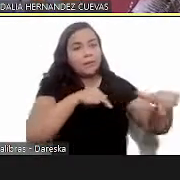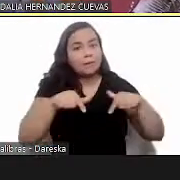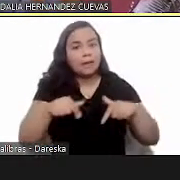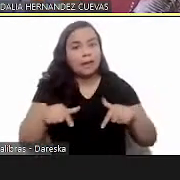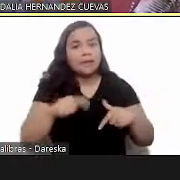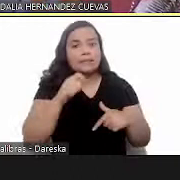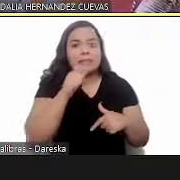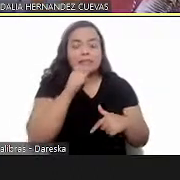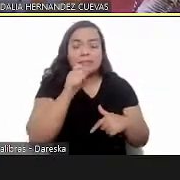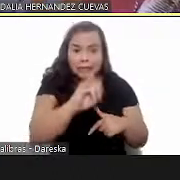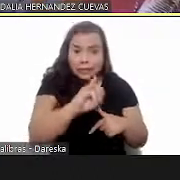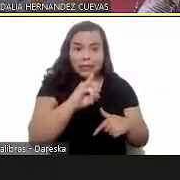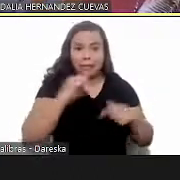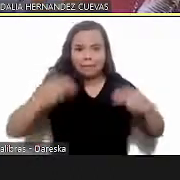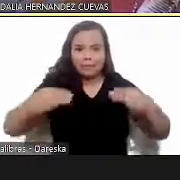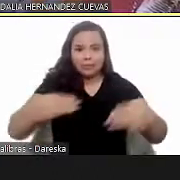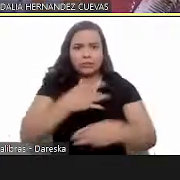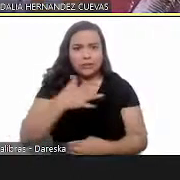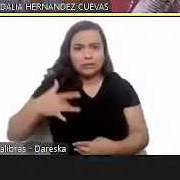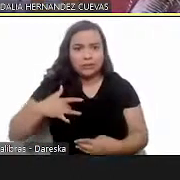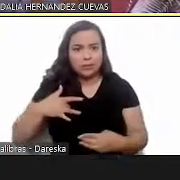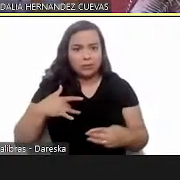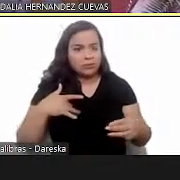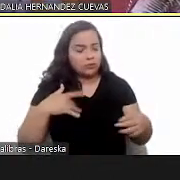in the ministries of health is because there's no